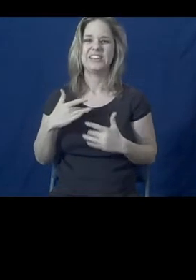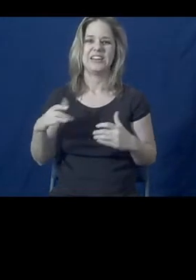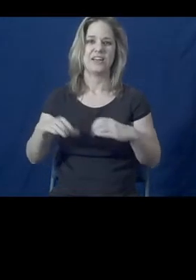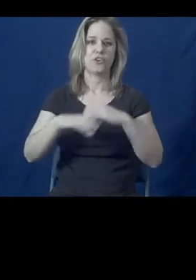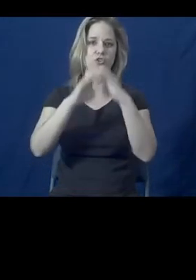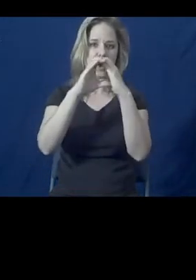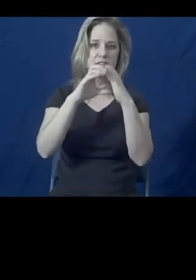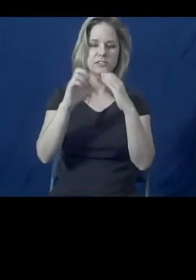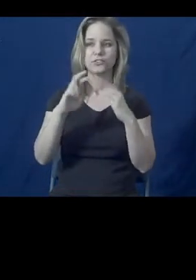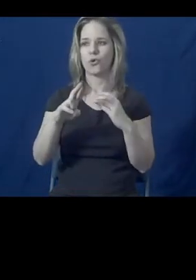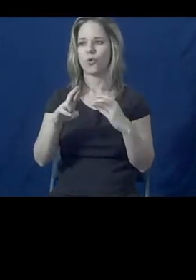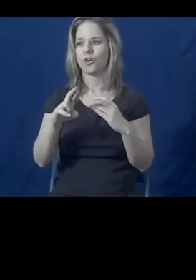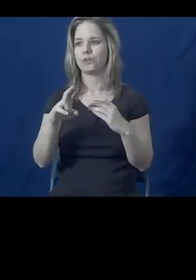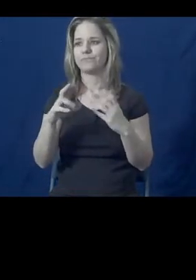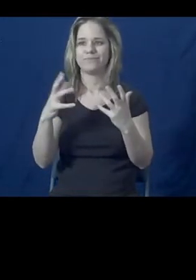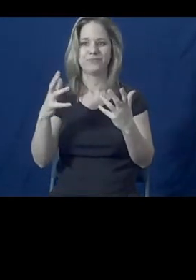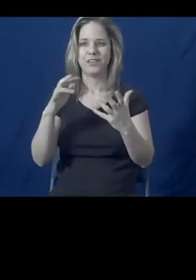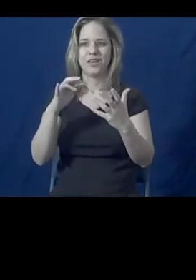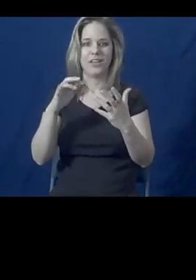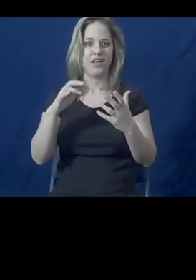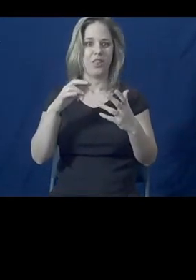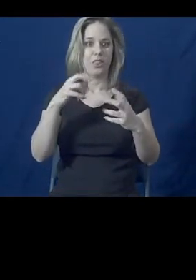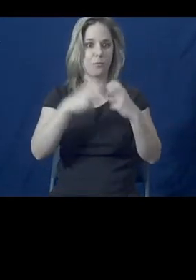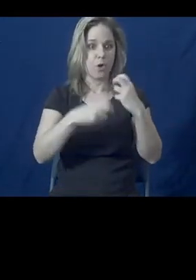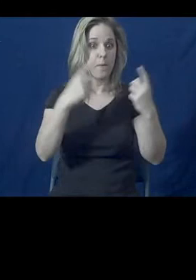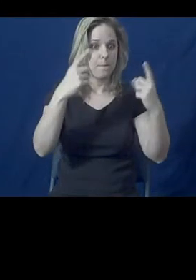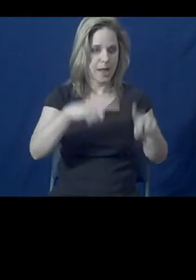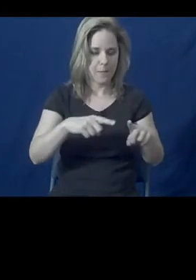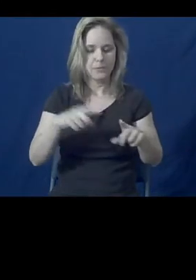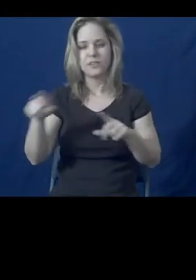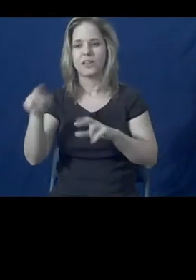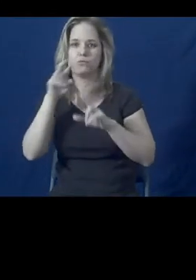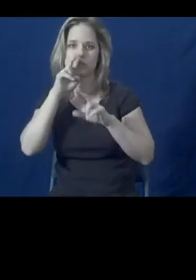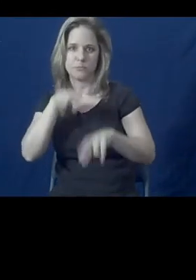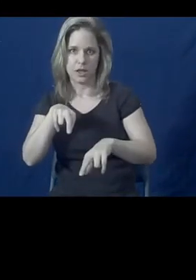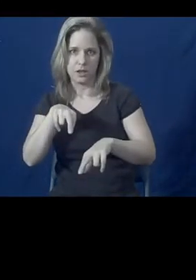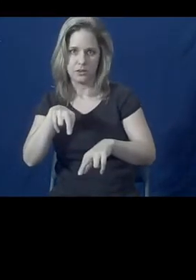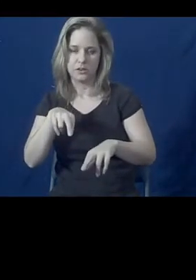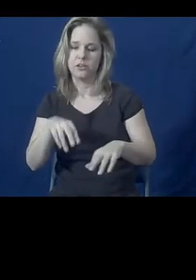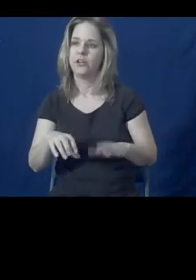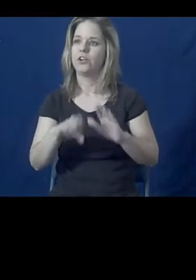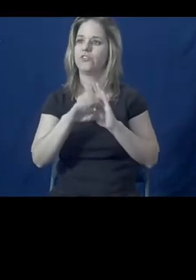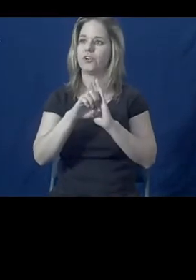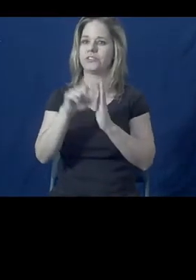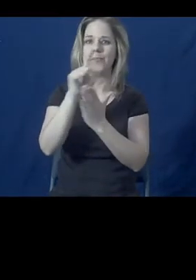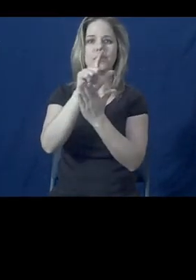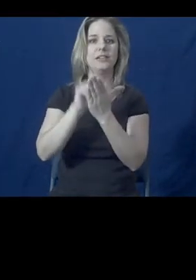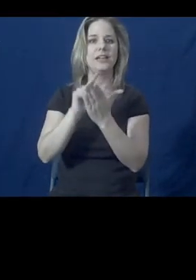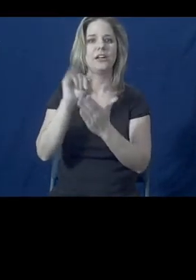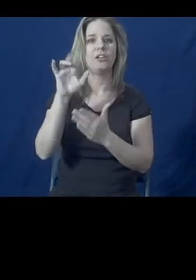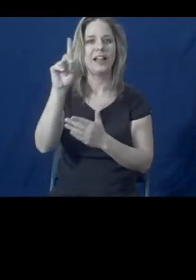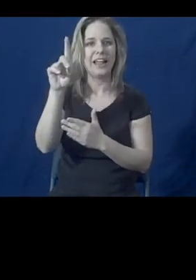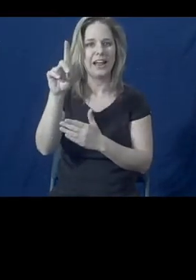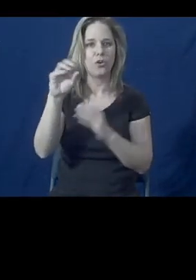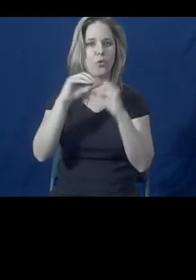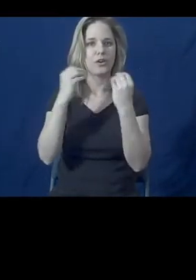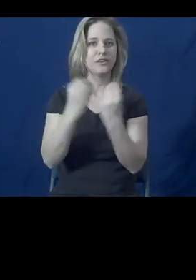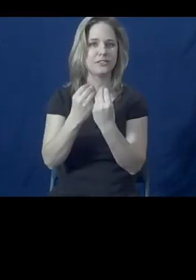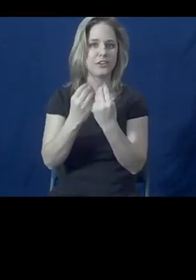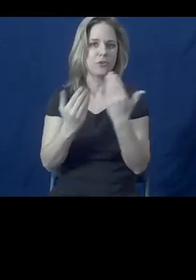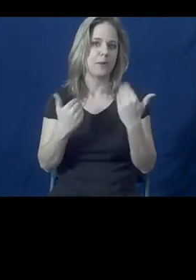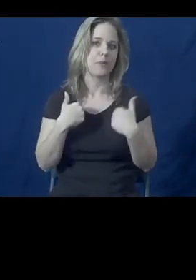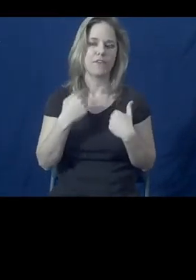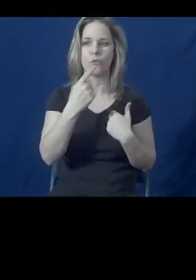kind of a triage perspective where you might have a legal aid organization in the neighborhood, one or two in a city.